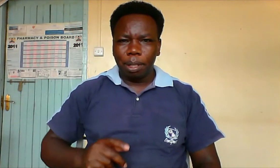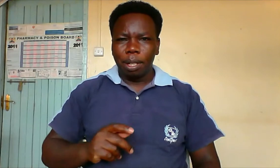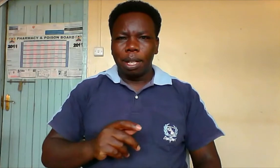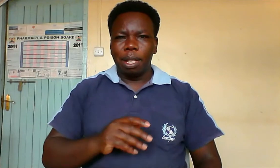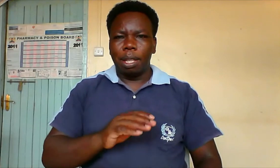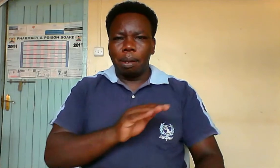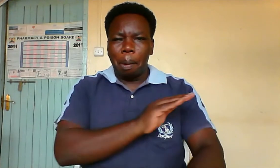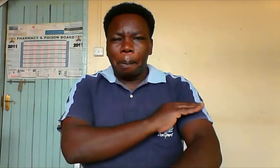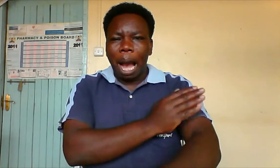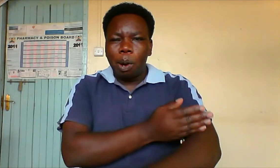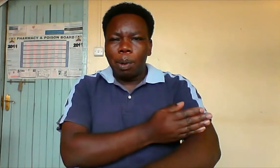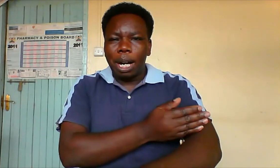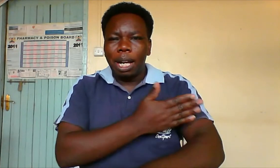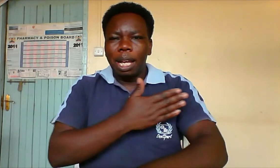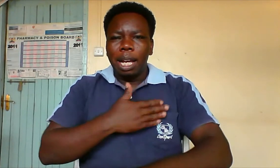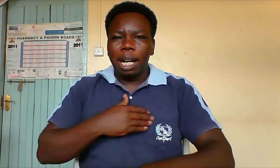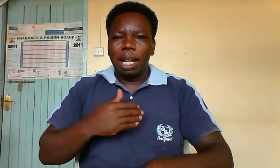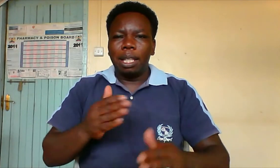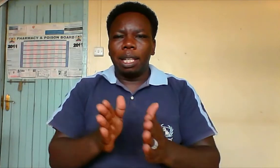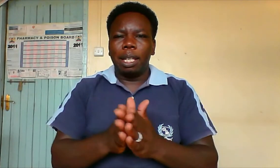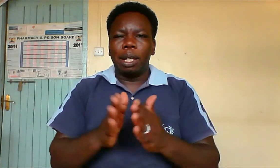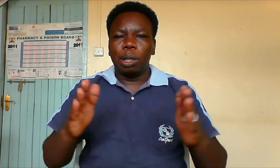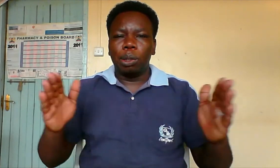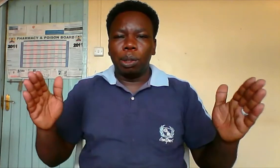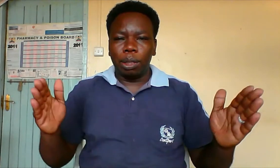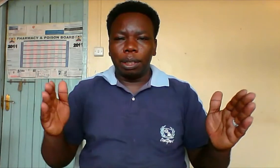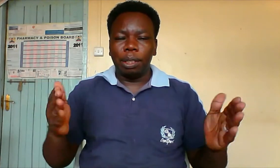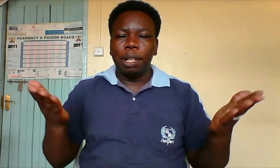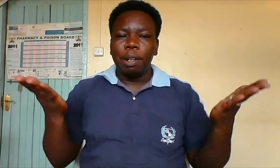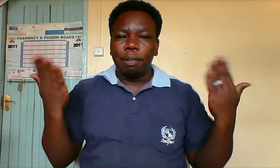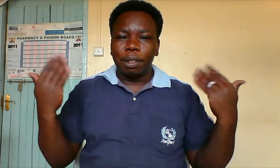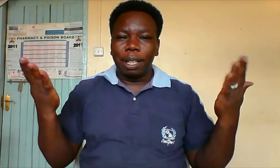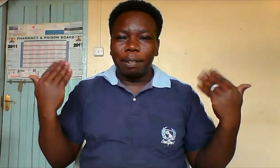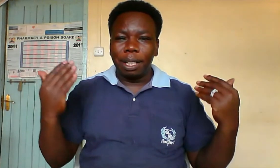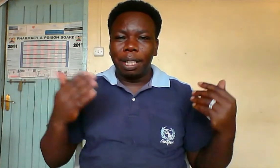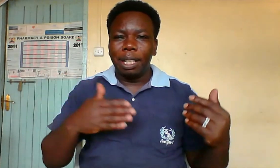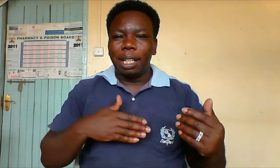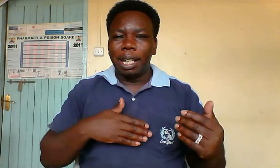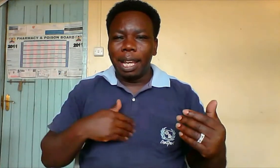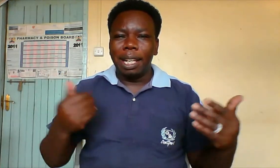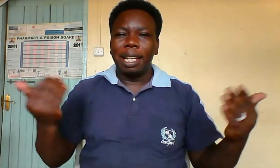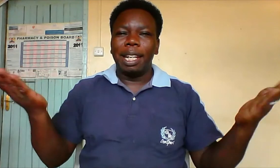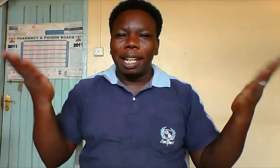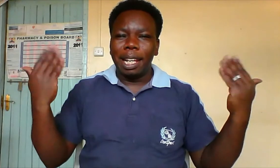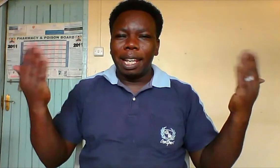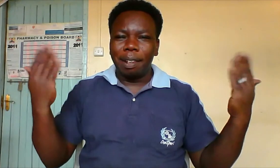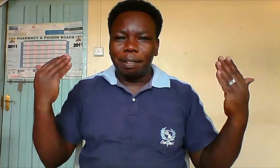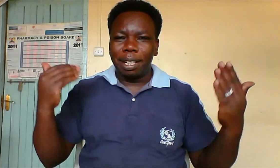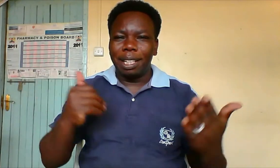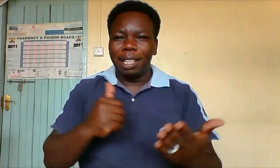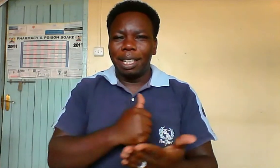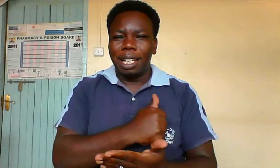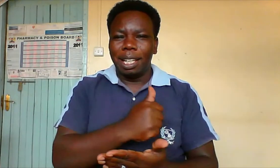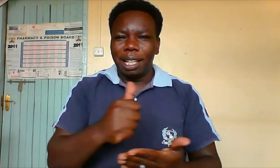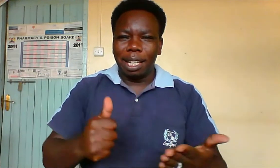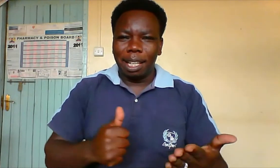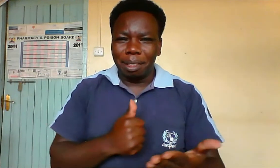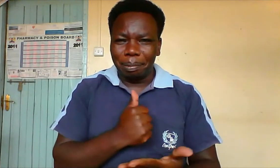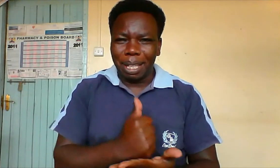the power and the glory forever and ever. Amen.